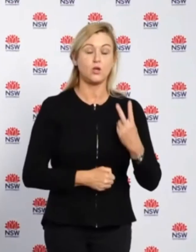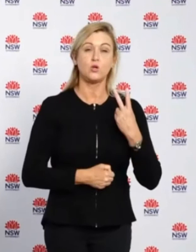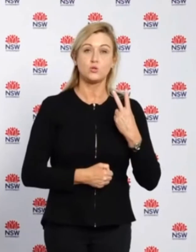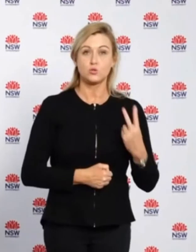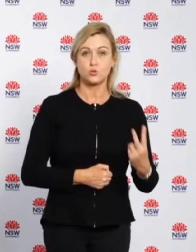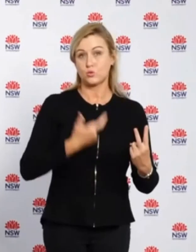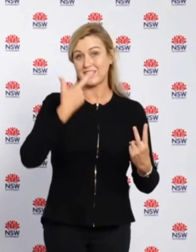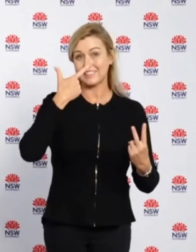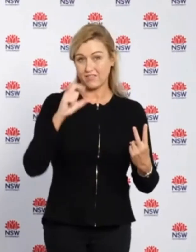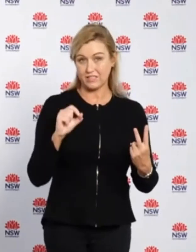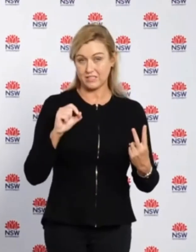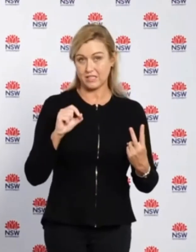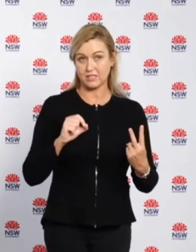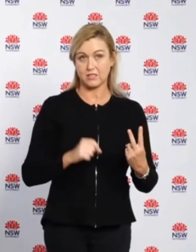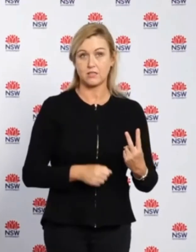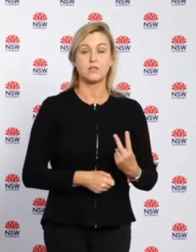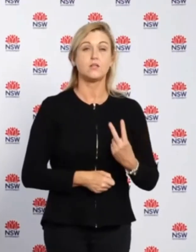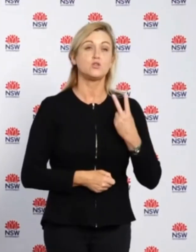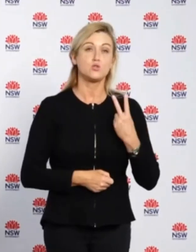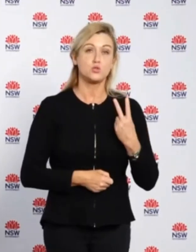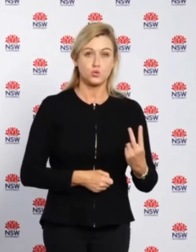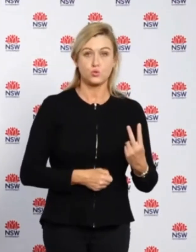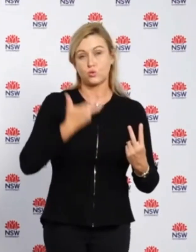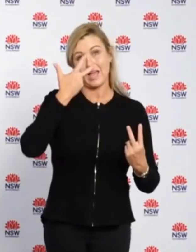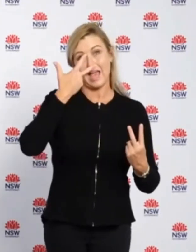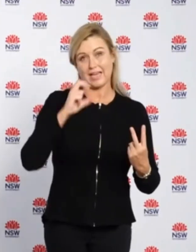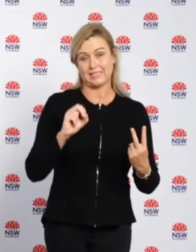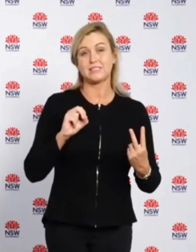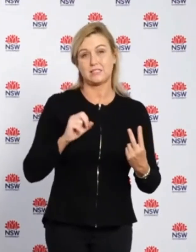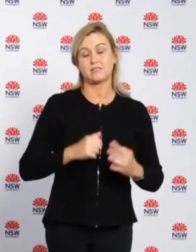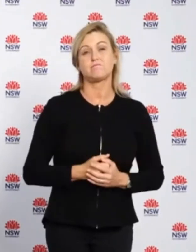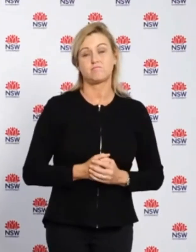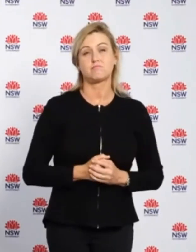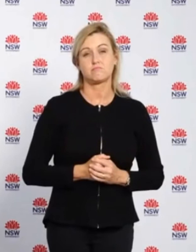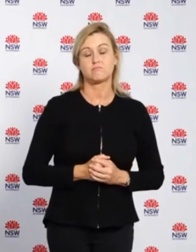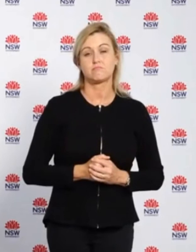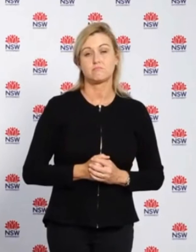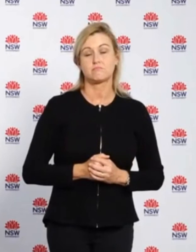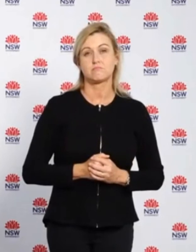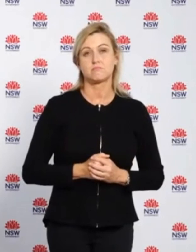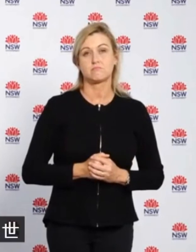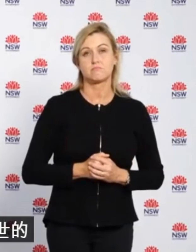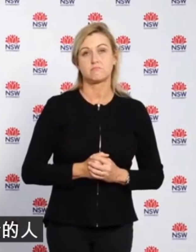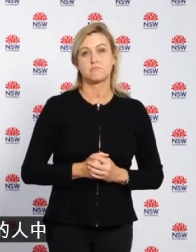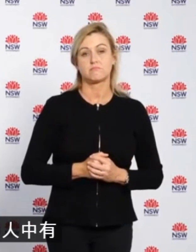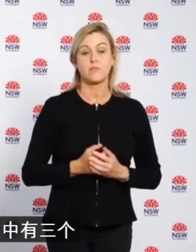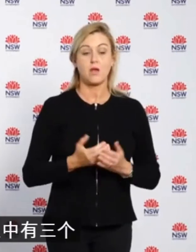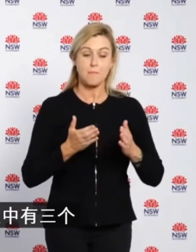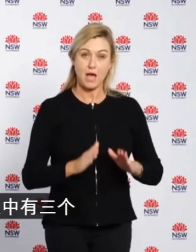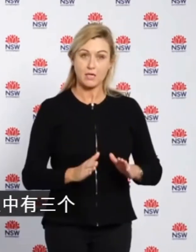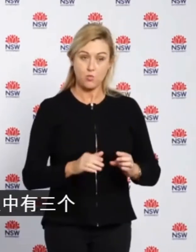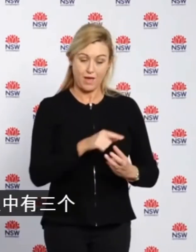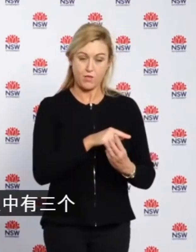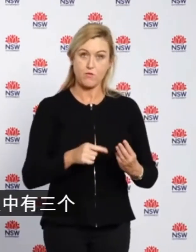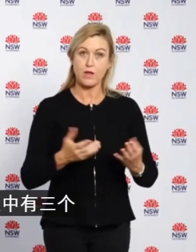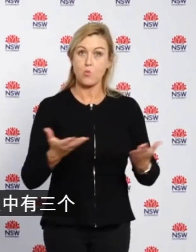people in their seventies and two people in their eighties. Three of the people who passed away were